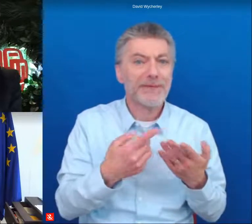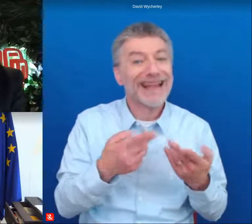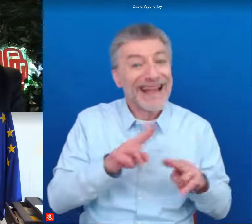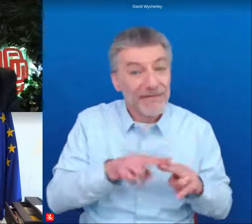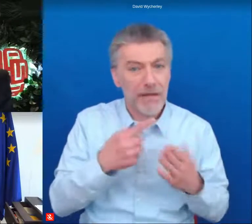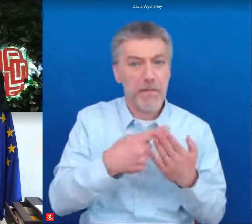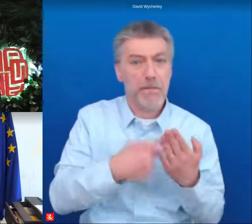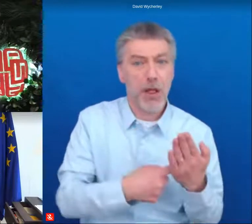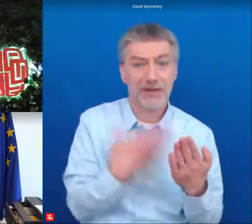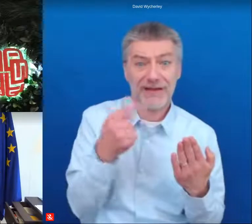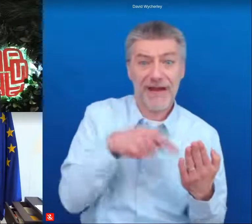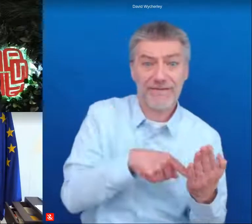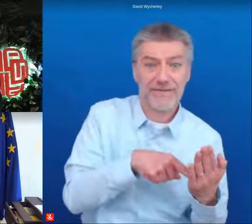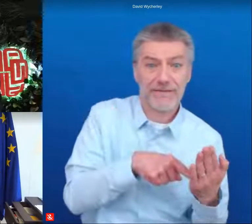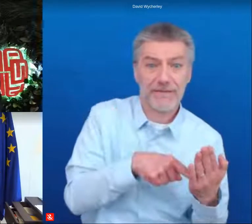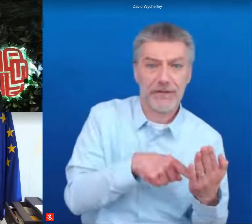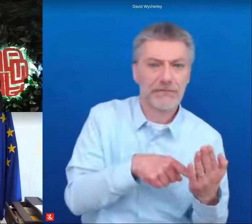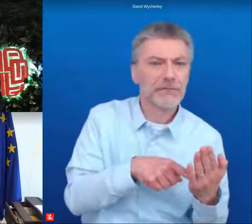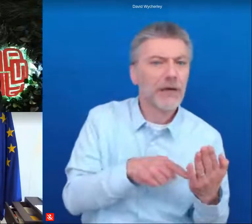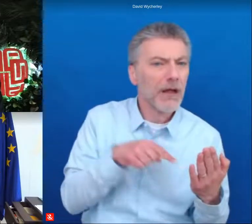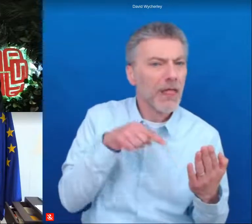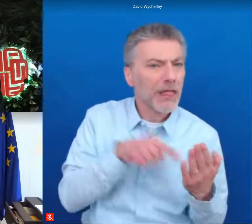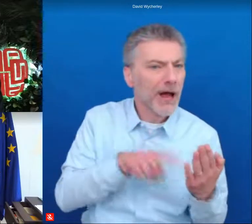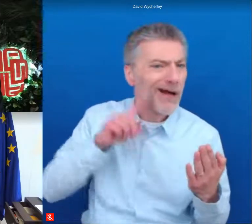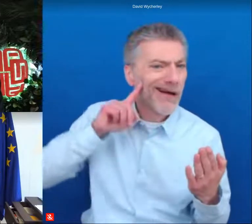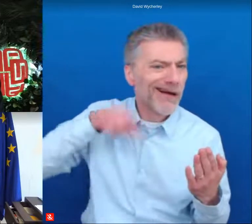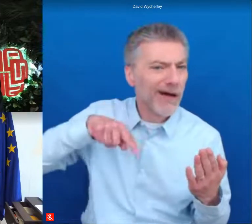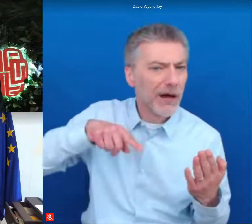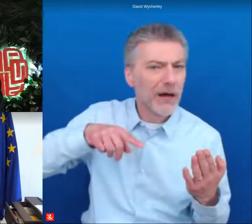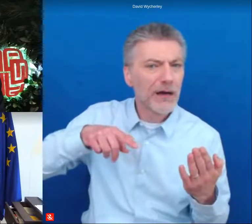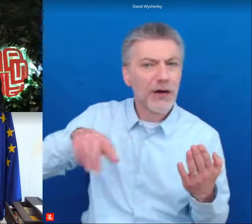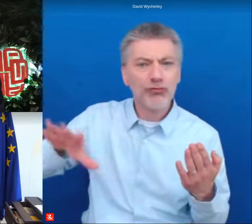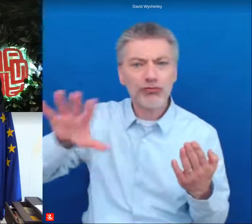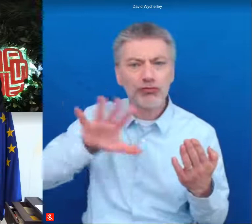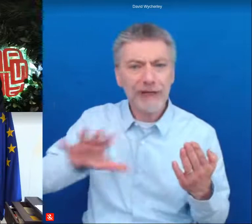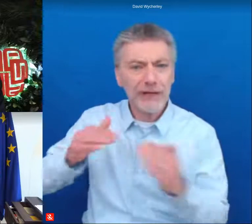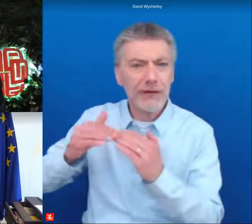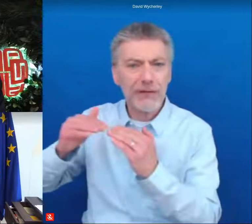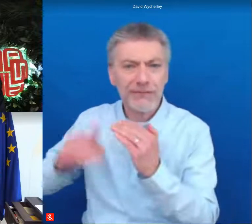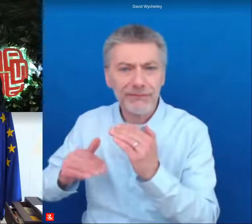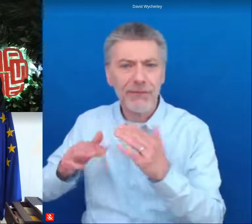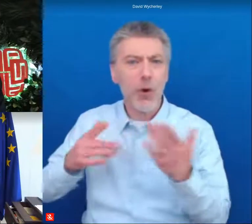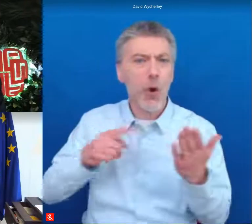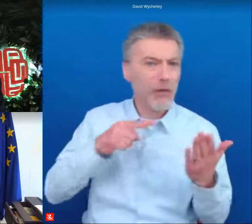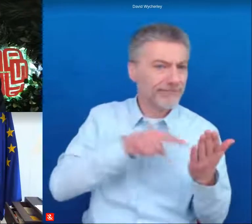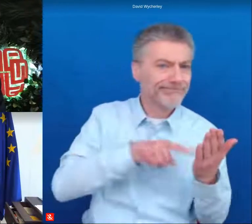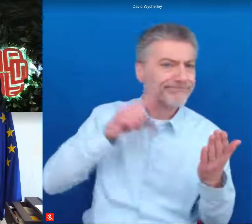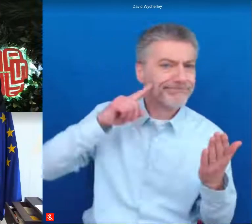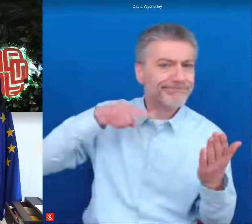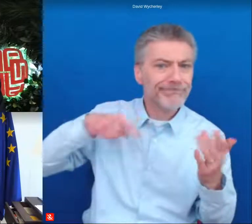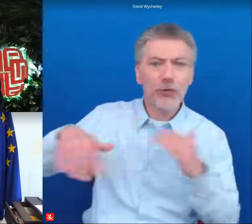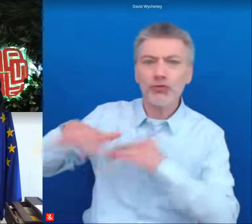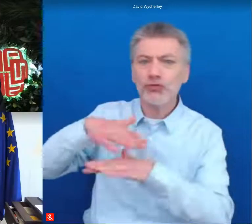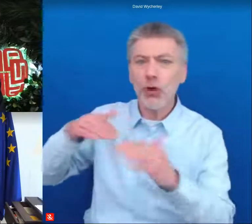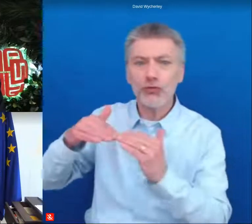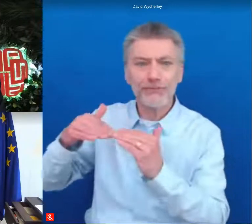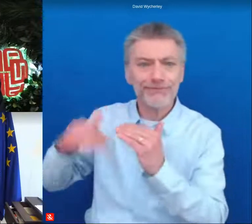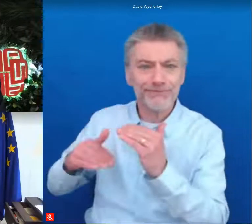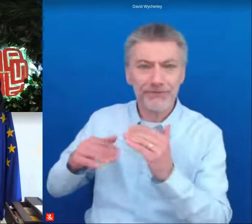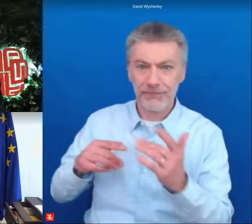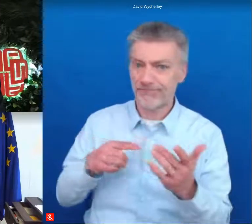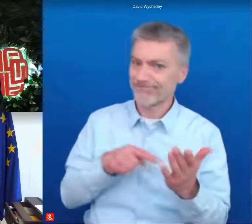that ignores social and regional disparities uh i mean if you ignore it you do it at your own peril